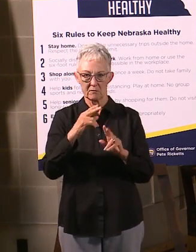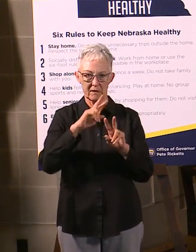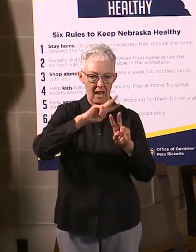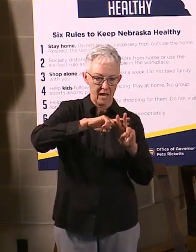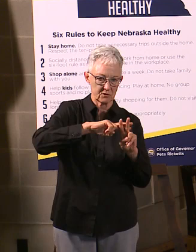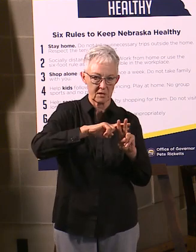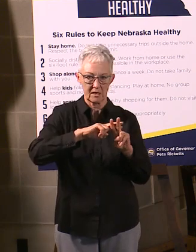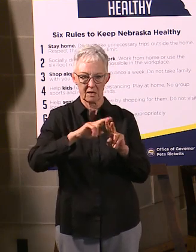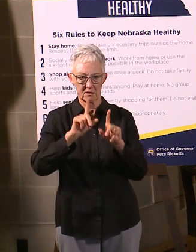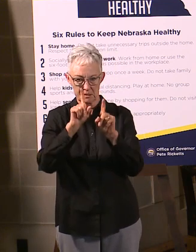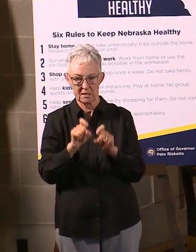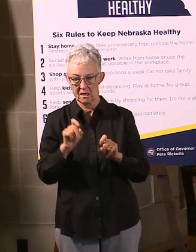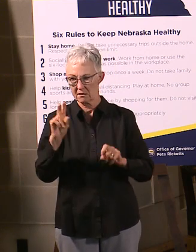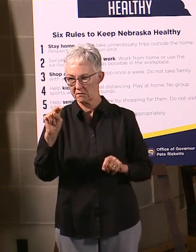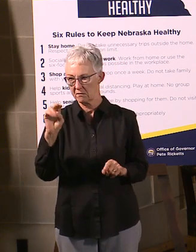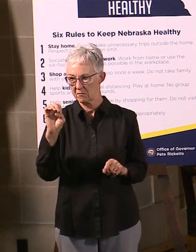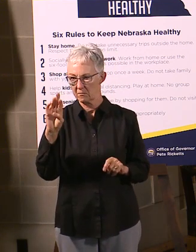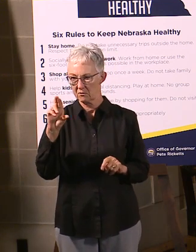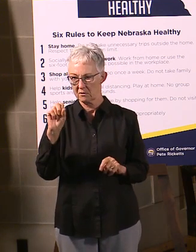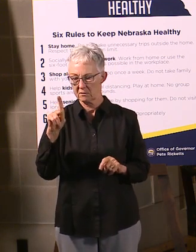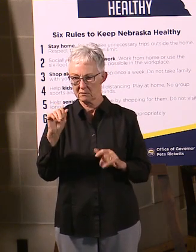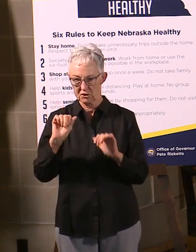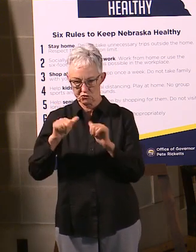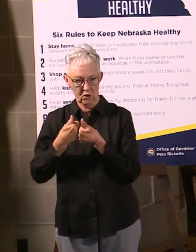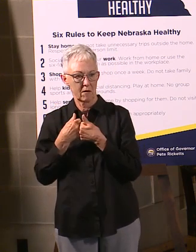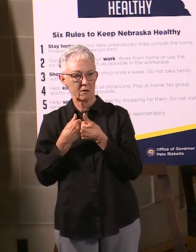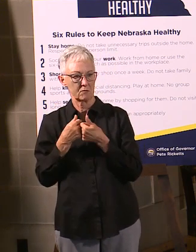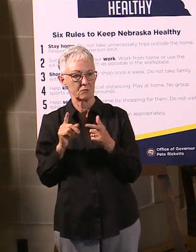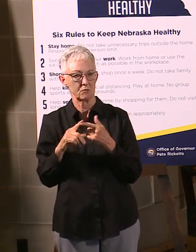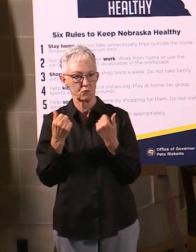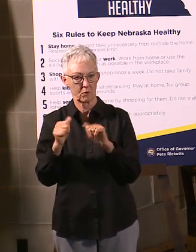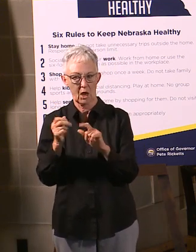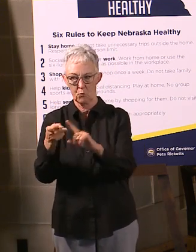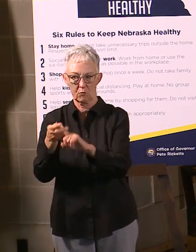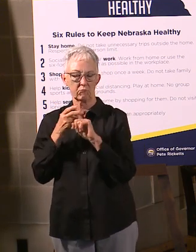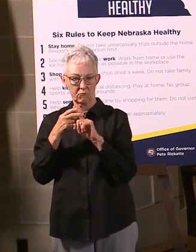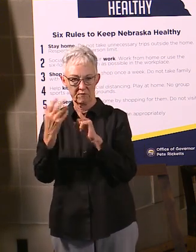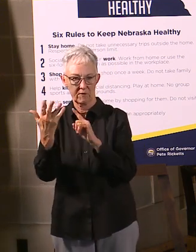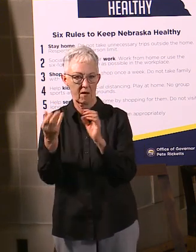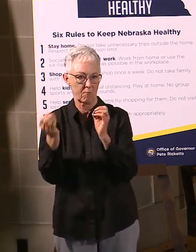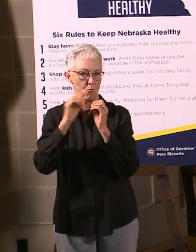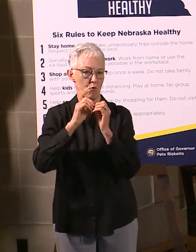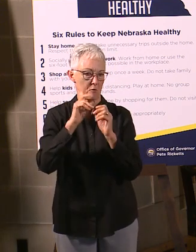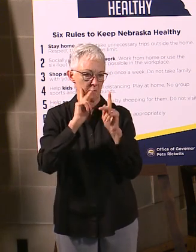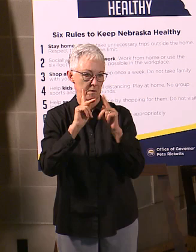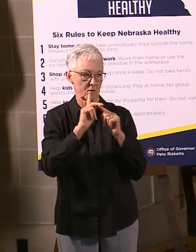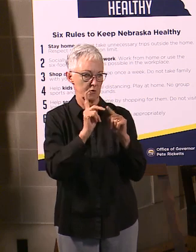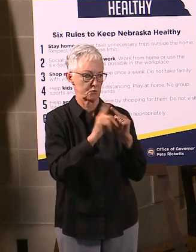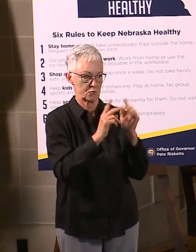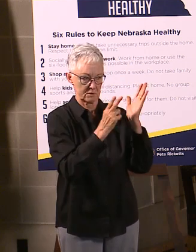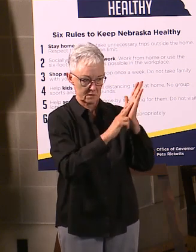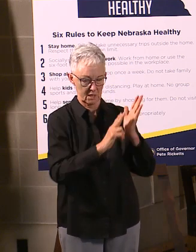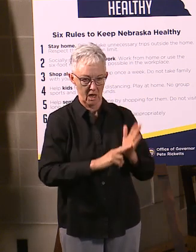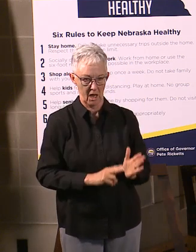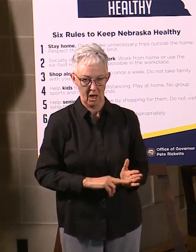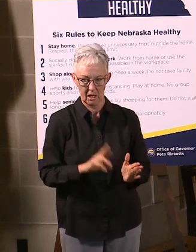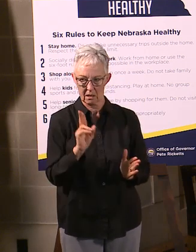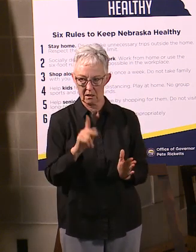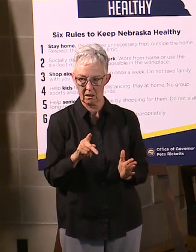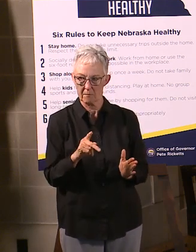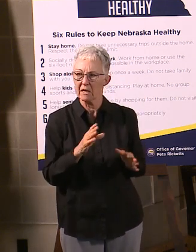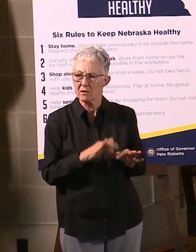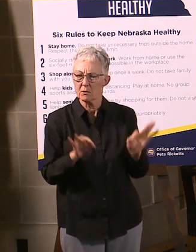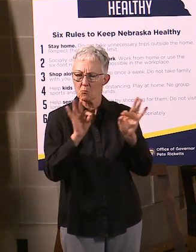those other folks to sign up. This is going to be important for us to be able to really make sure we're testing, finding those people that are positive, getting them to